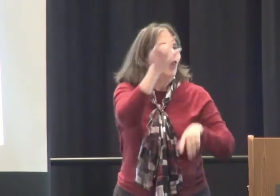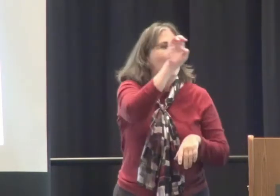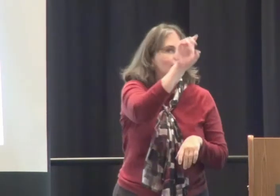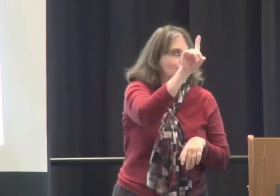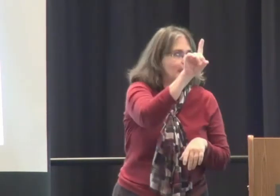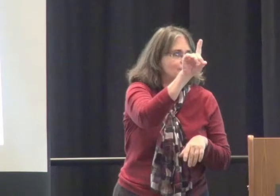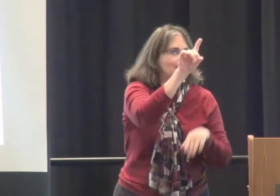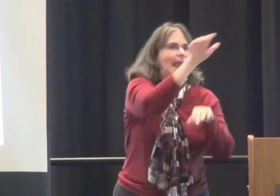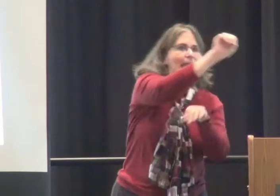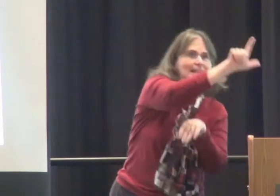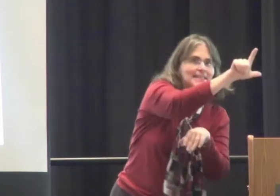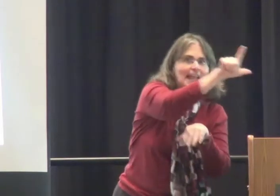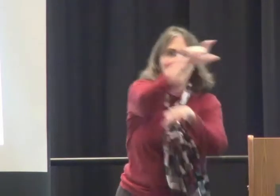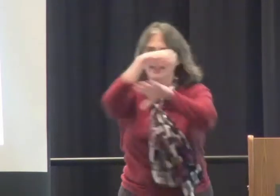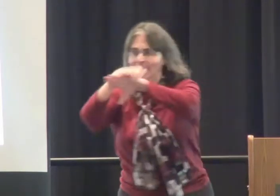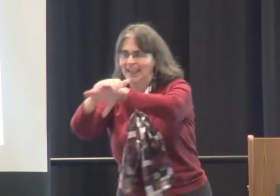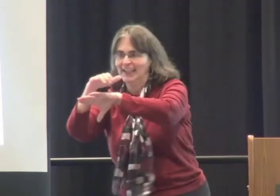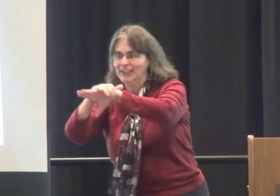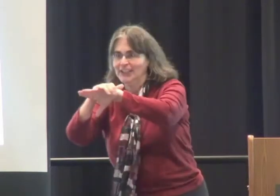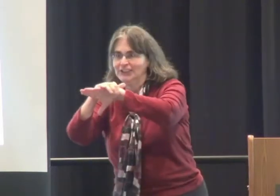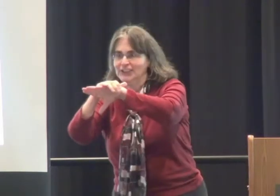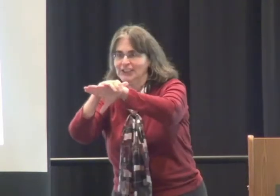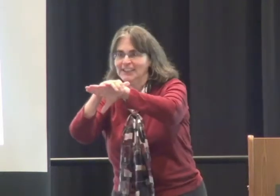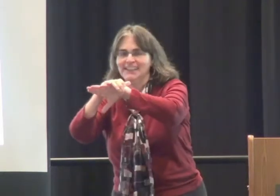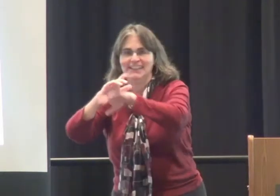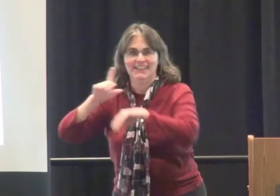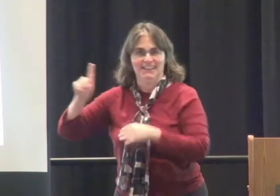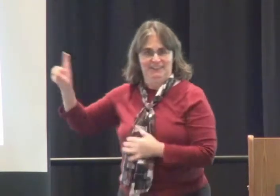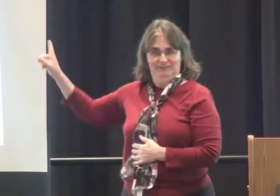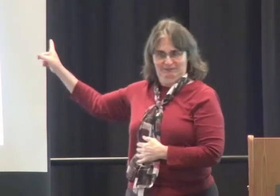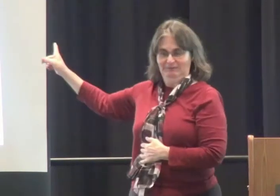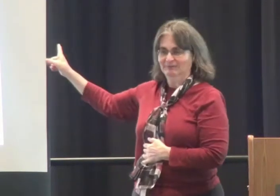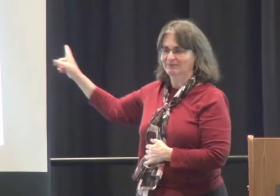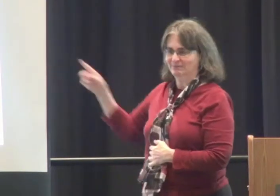regarding bilingual, bicultural education surrounding